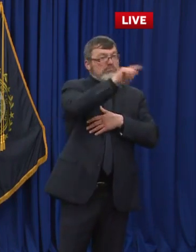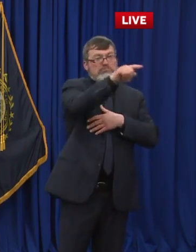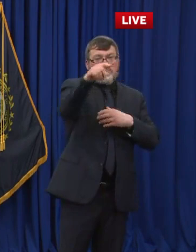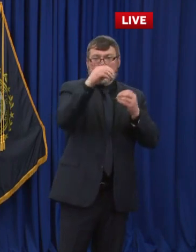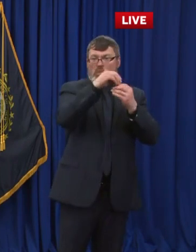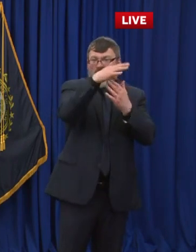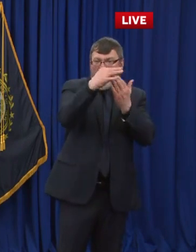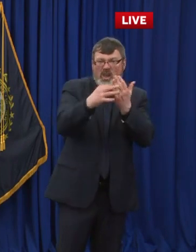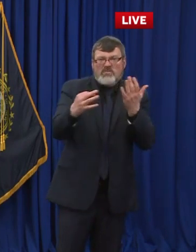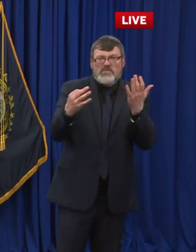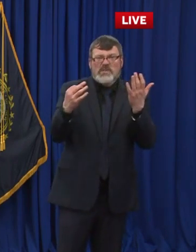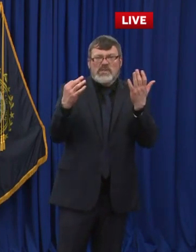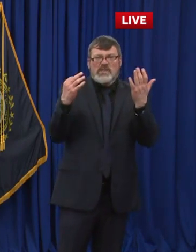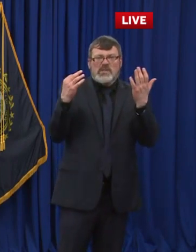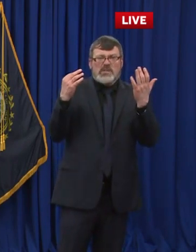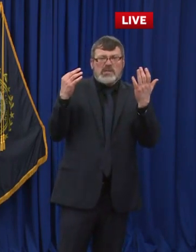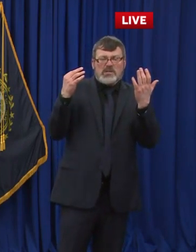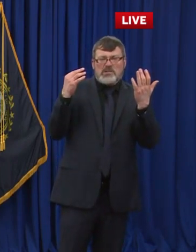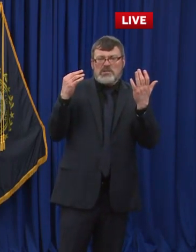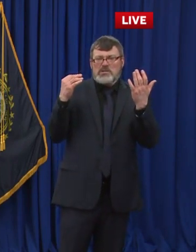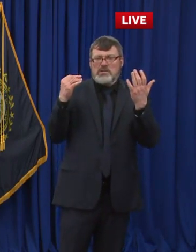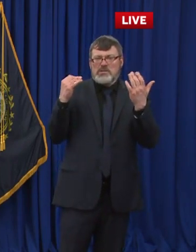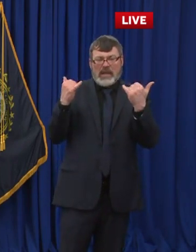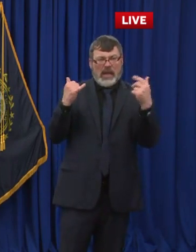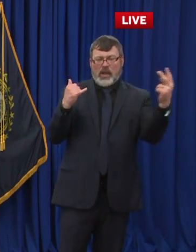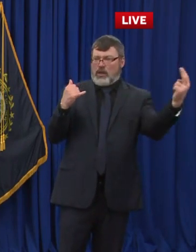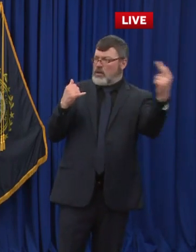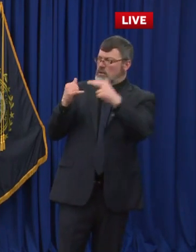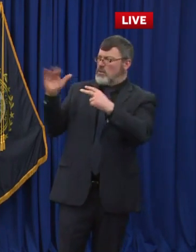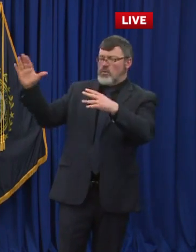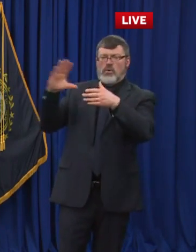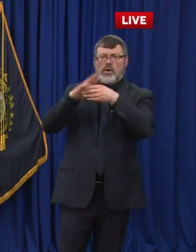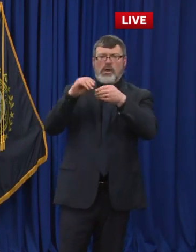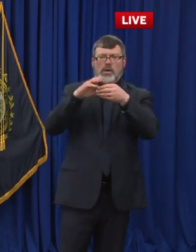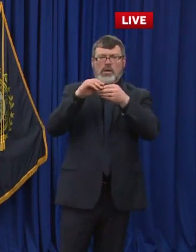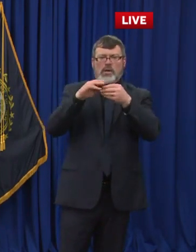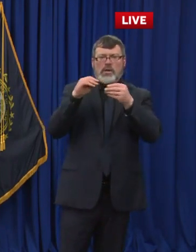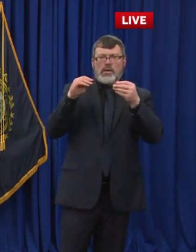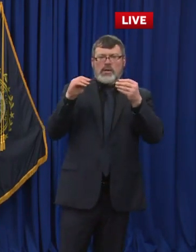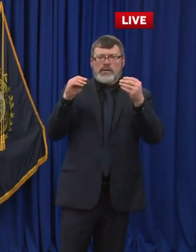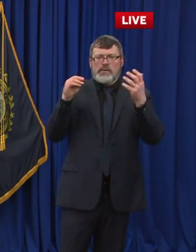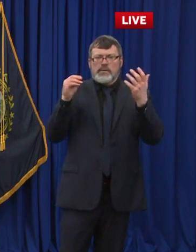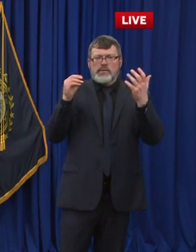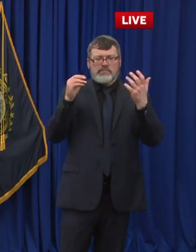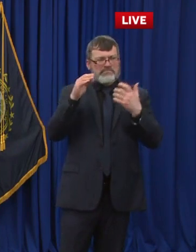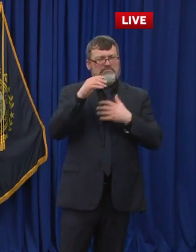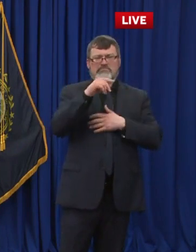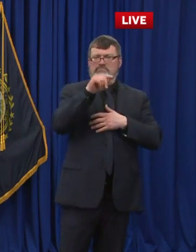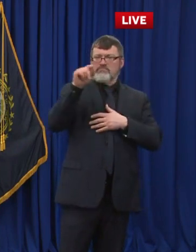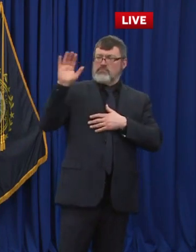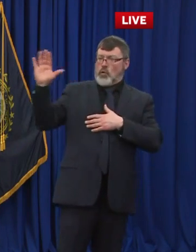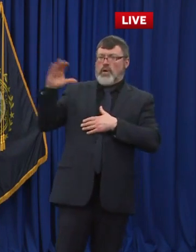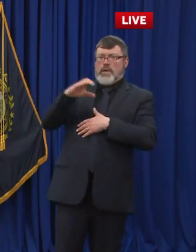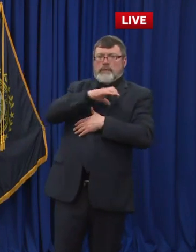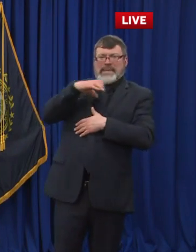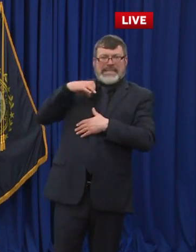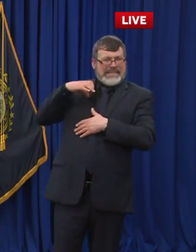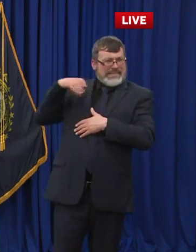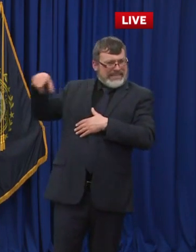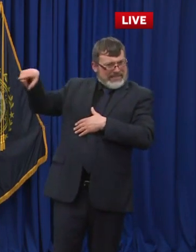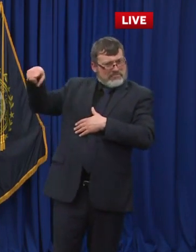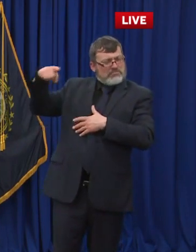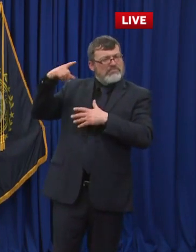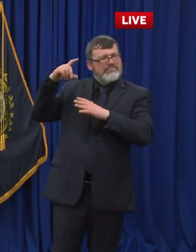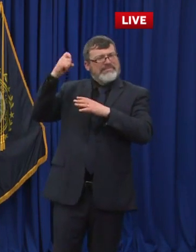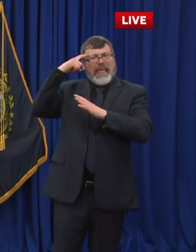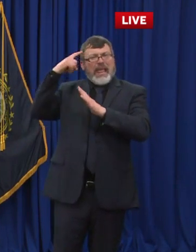to the people on the committee in the House who were unable to move it forward? Well, again, that was not my